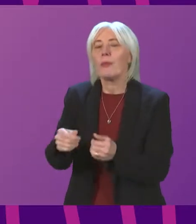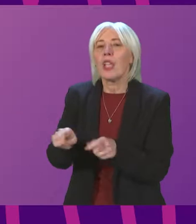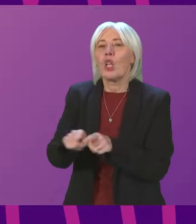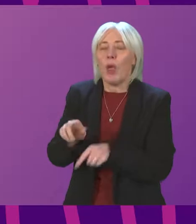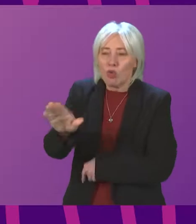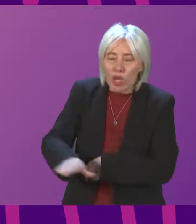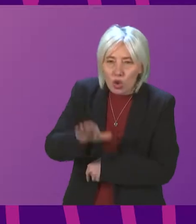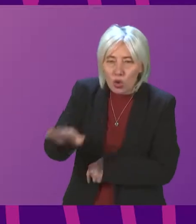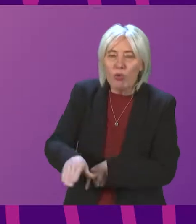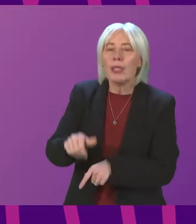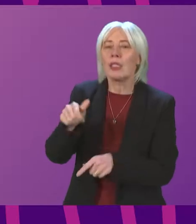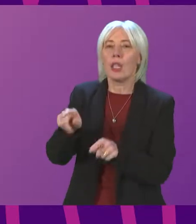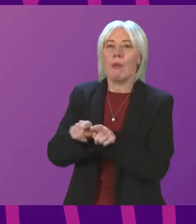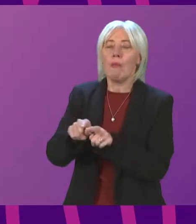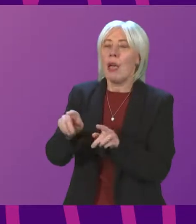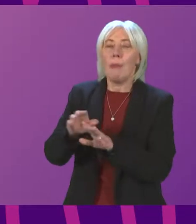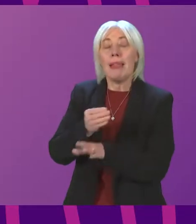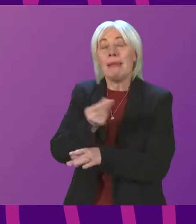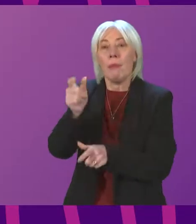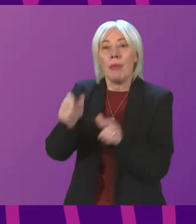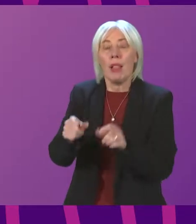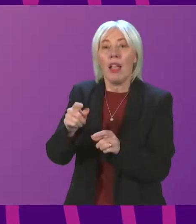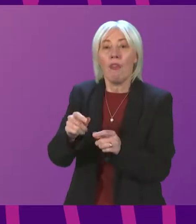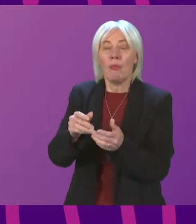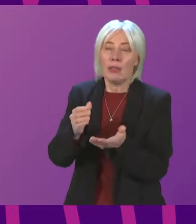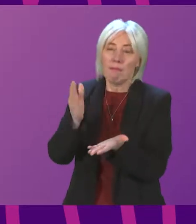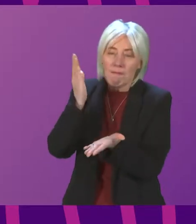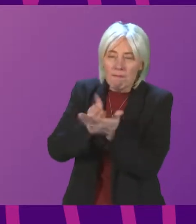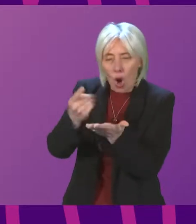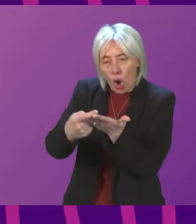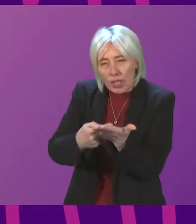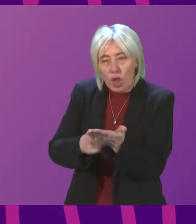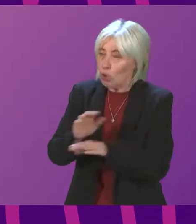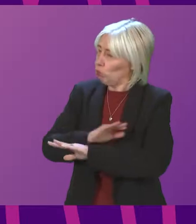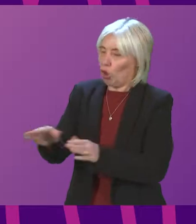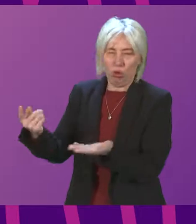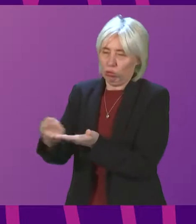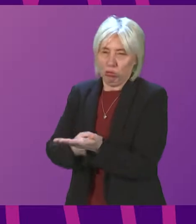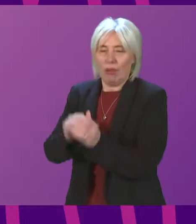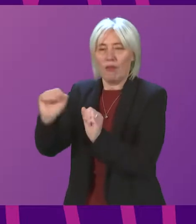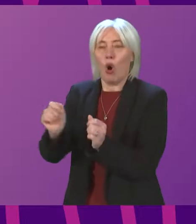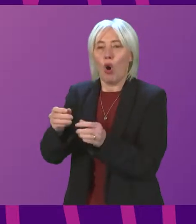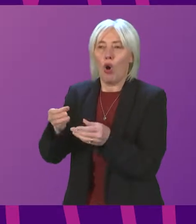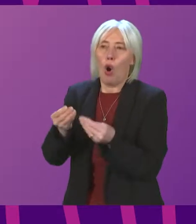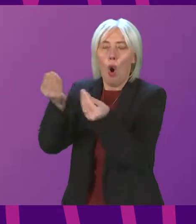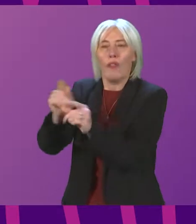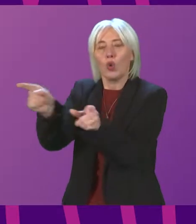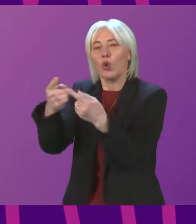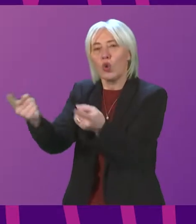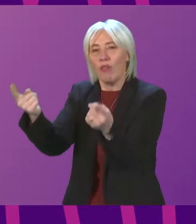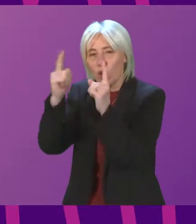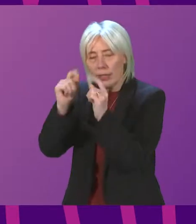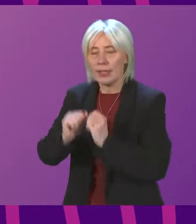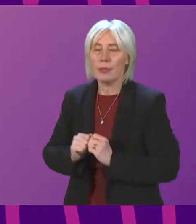learners with conditional and unconditional offers for colleges and universities. In addition to these